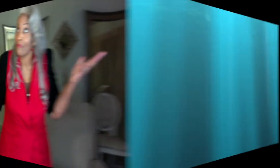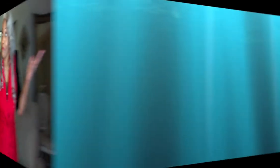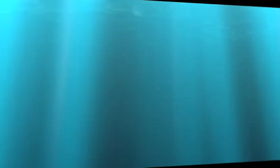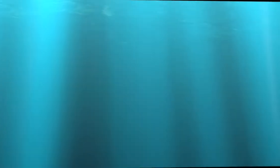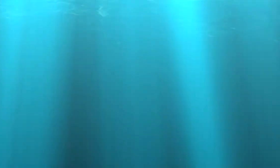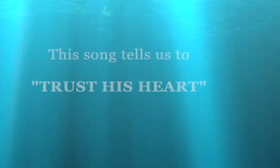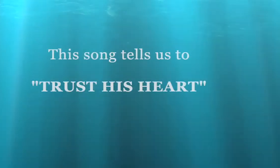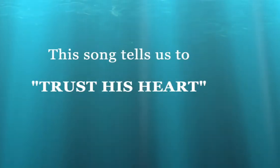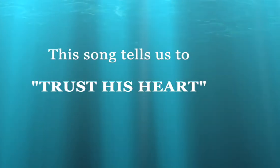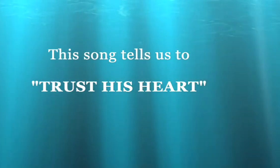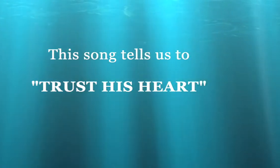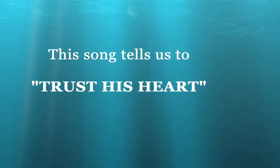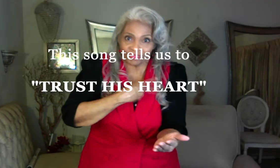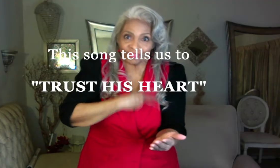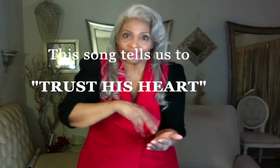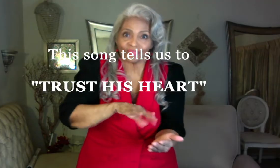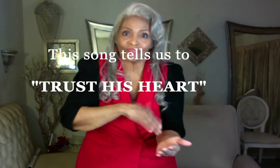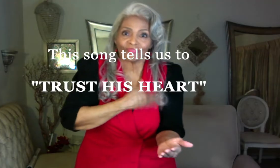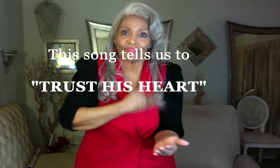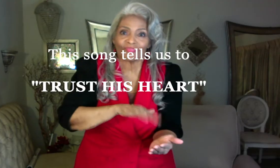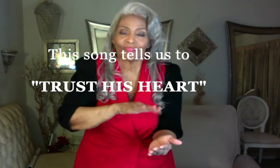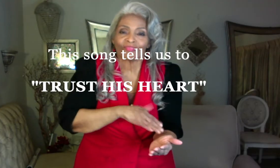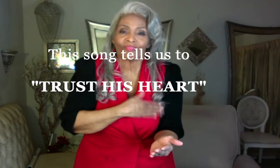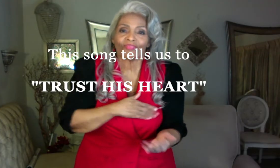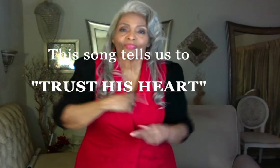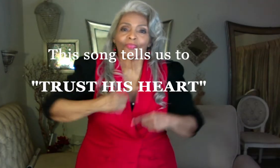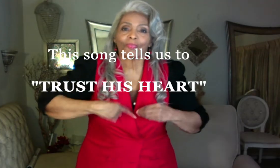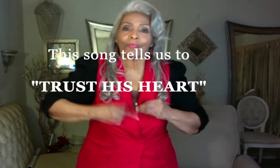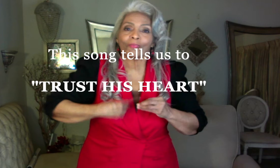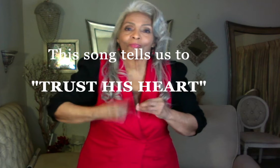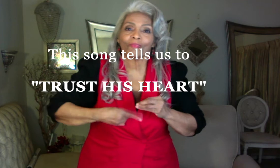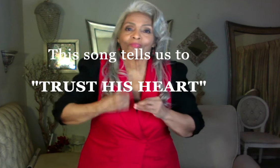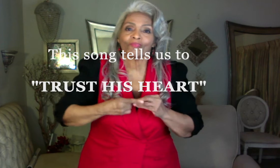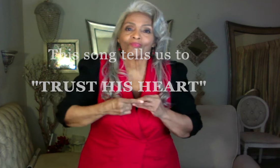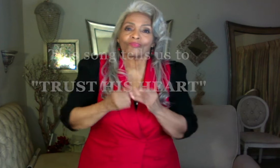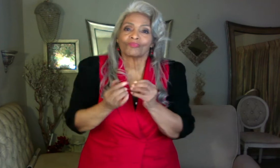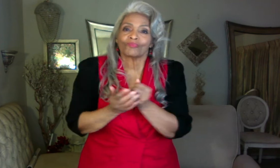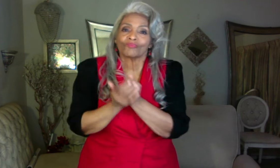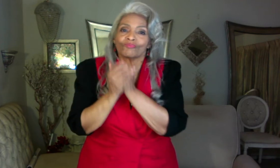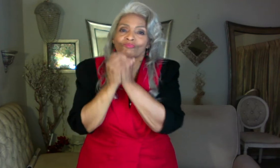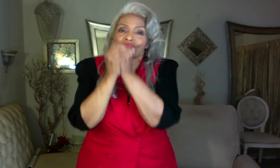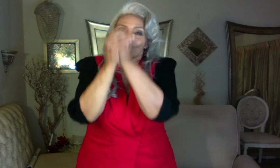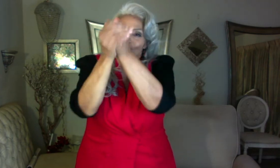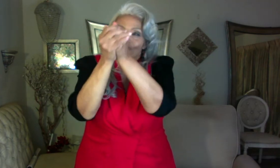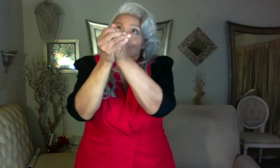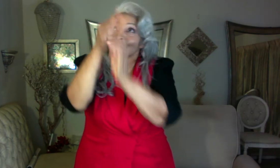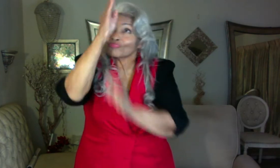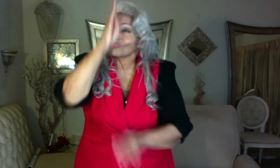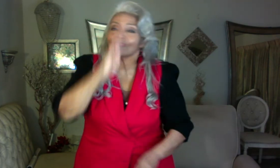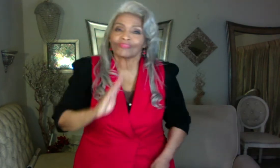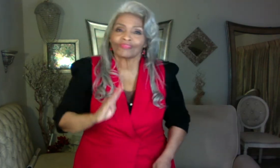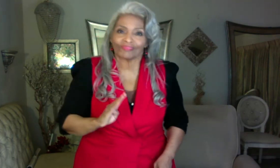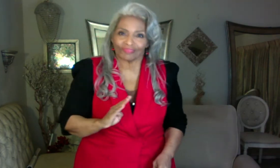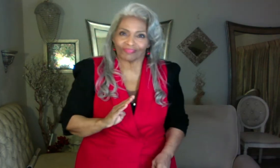This song tells us to trust his heart. God, I'm reciting it.